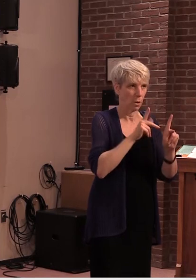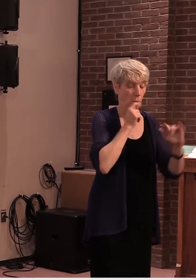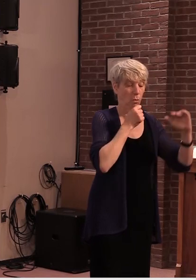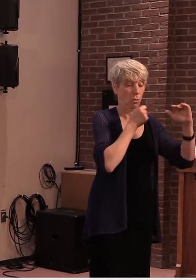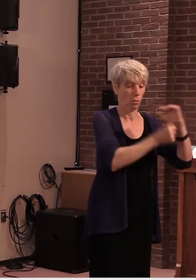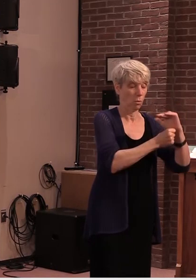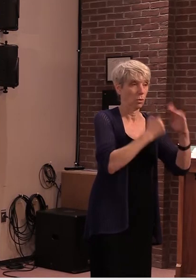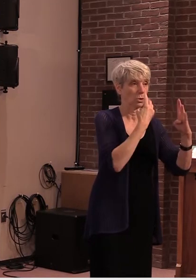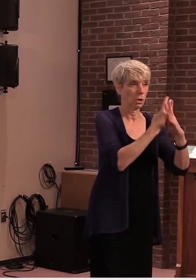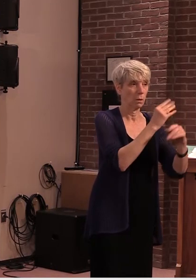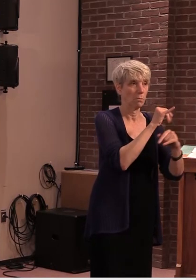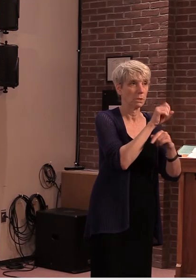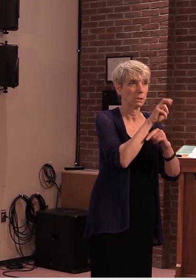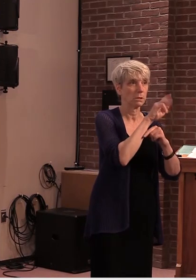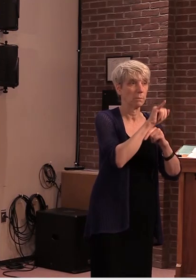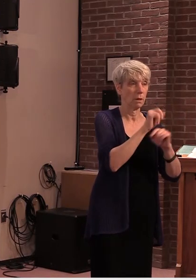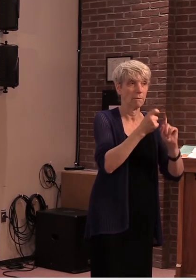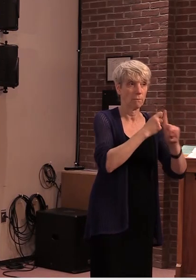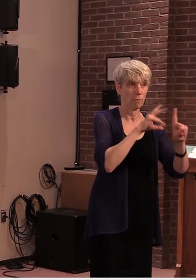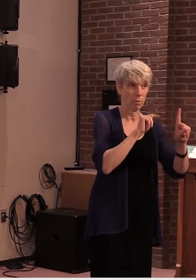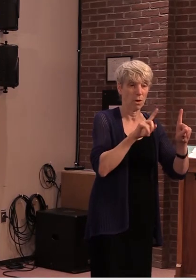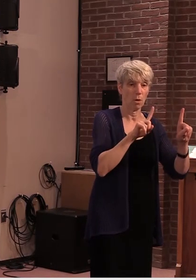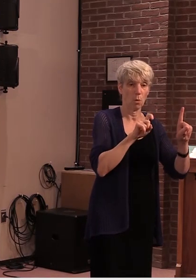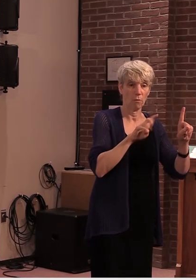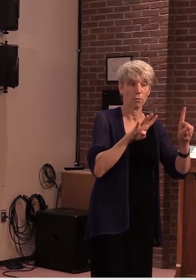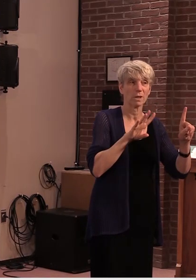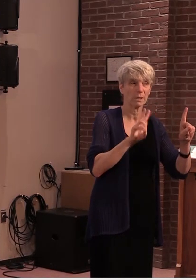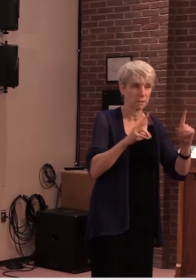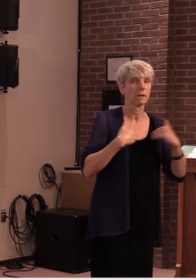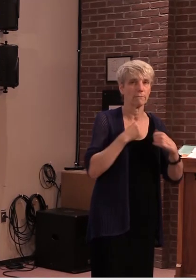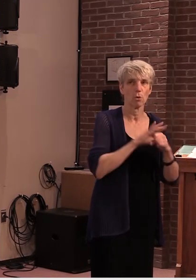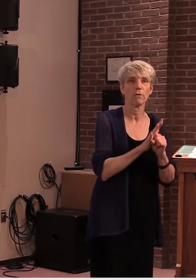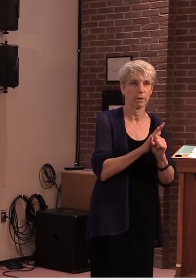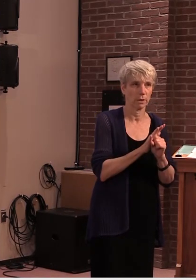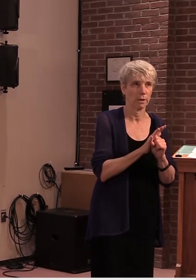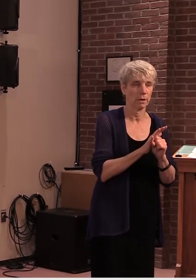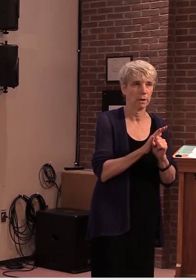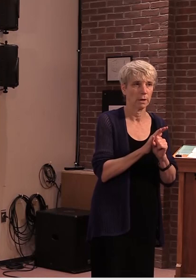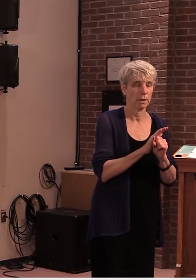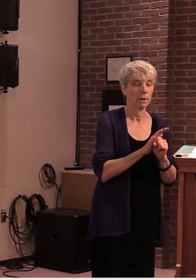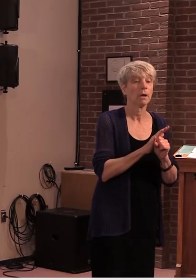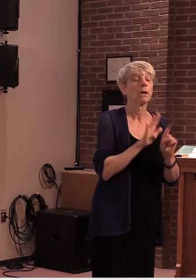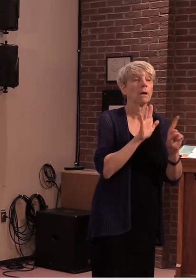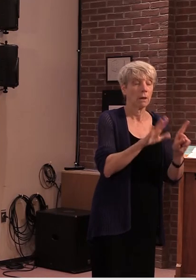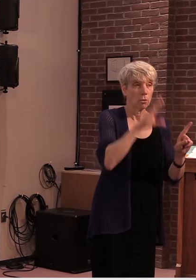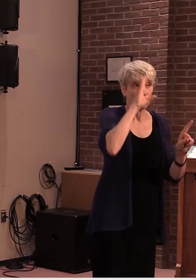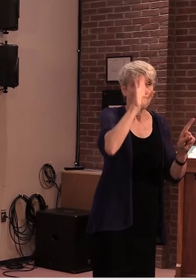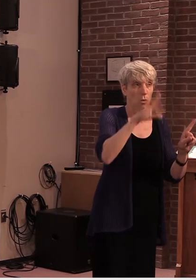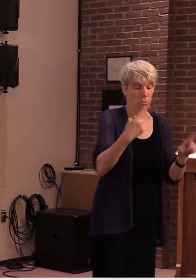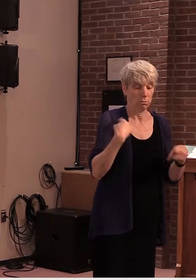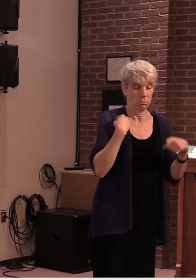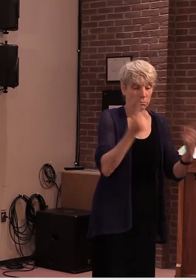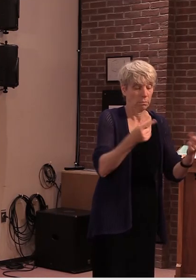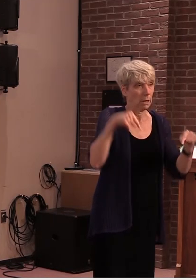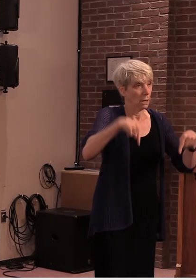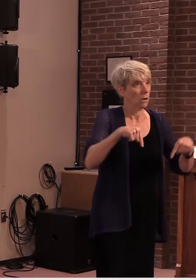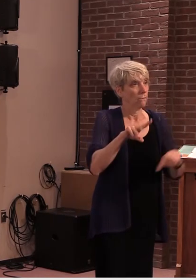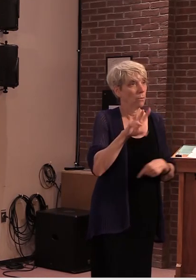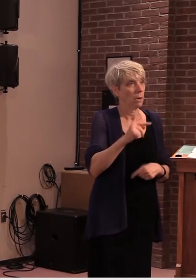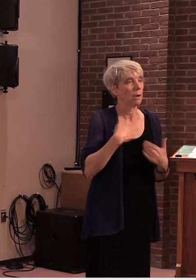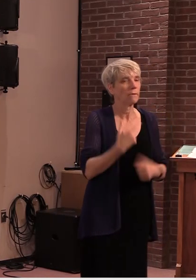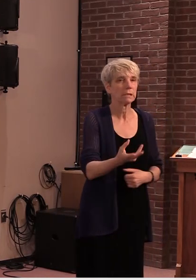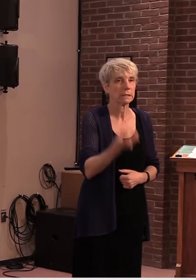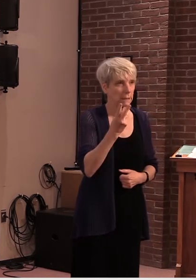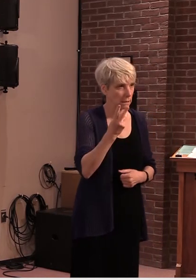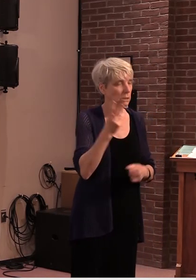we have as a practice since the beginning of mass testing of our six facilities of vermont done auditing and cross